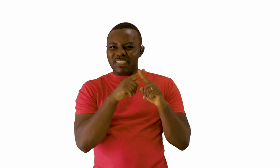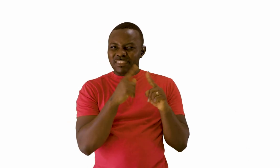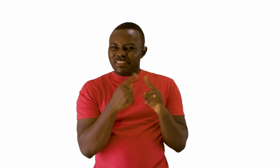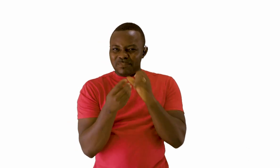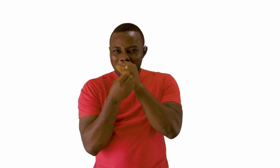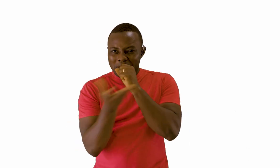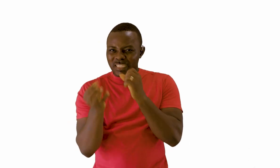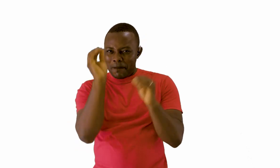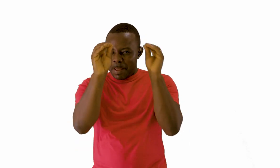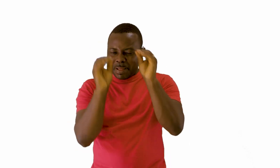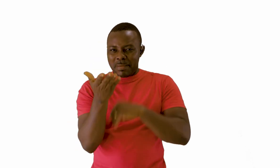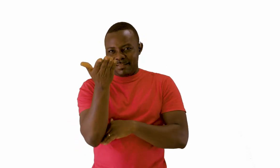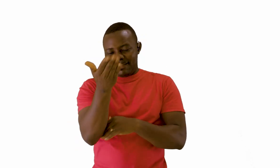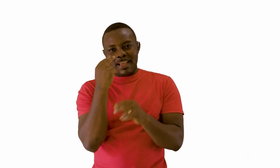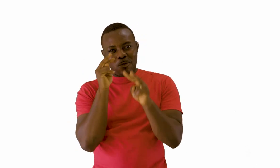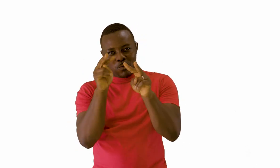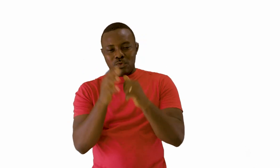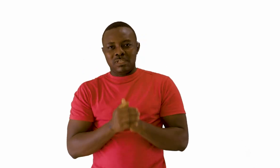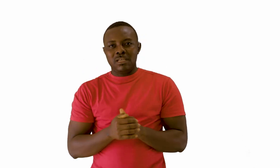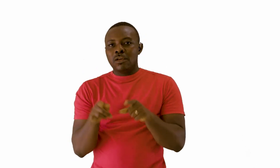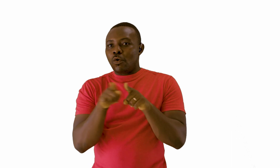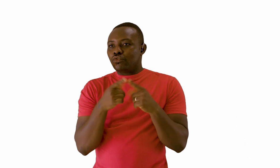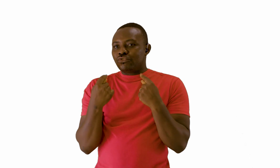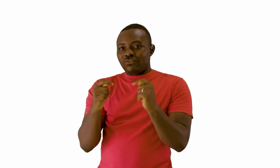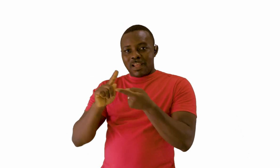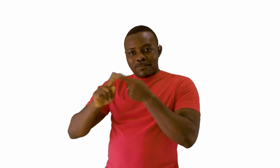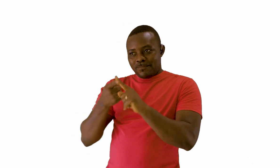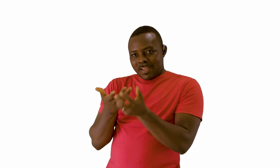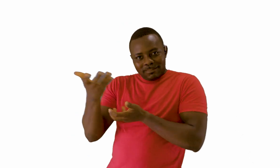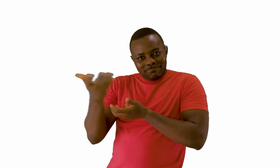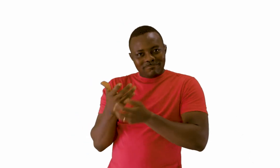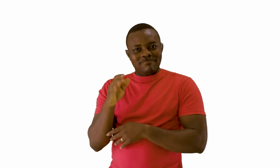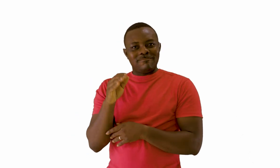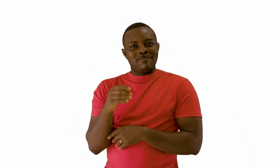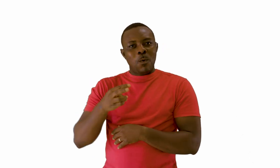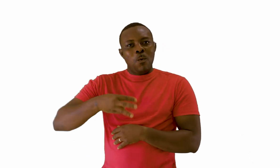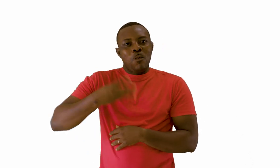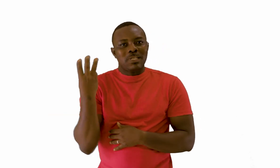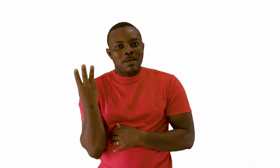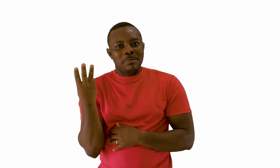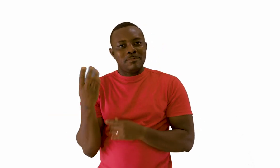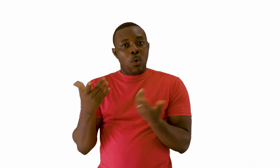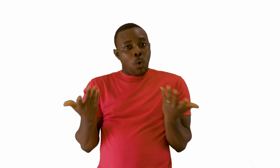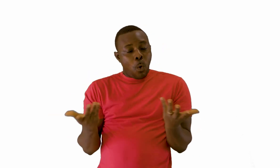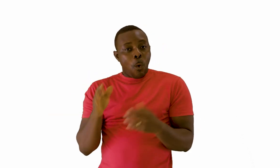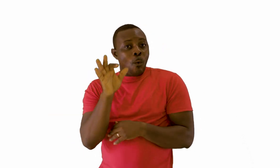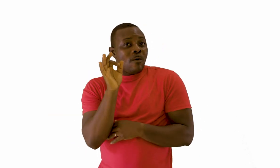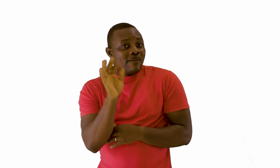immediately filled with media images. I might also try to connect with my friends on social media platforms, such as